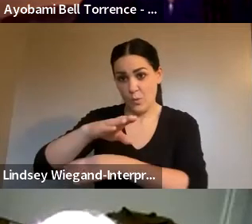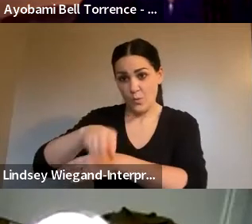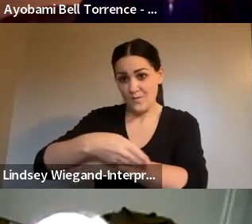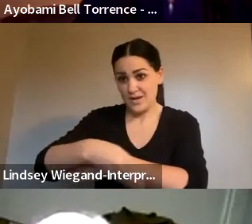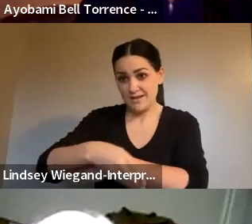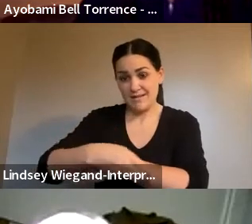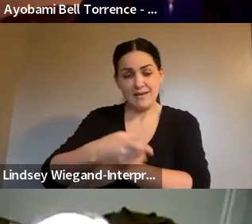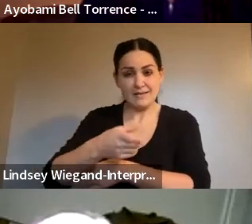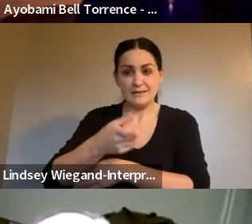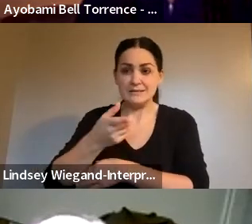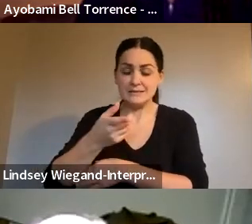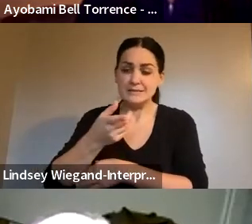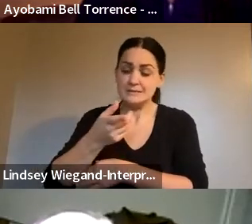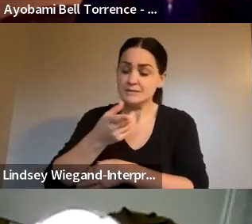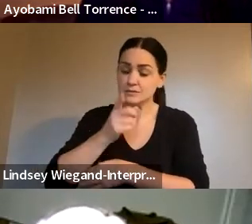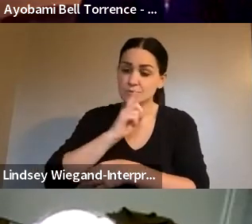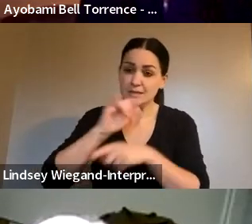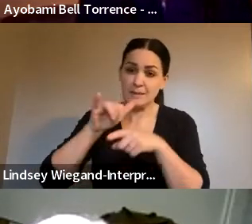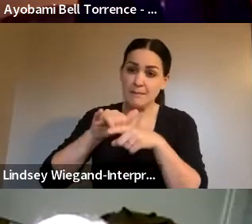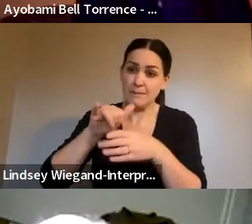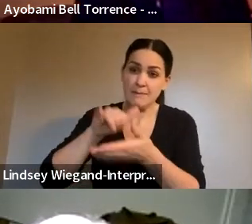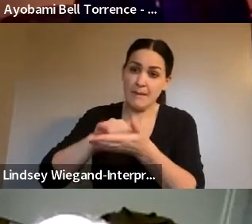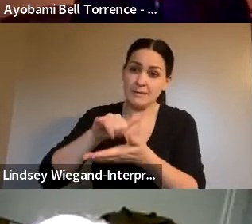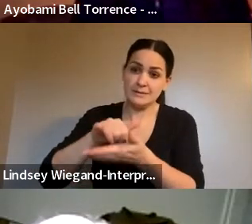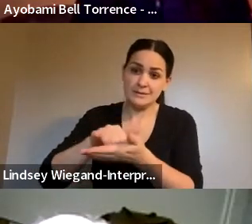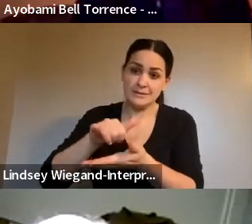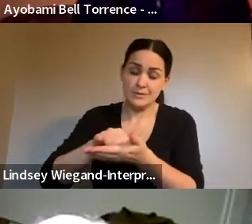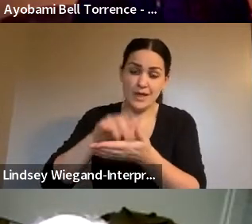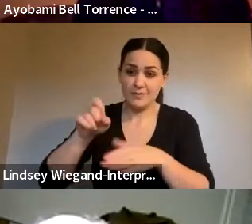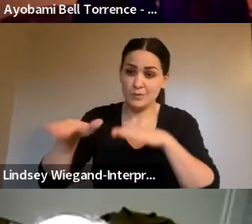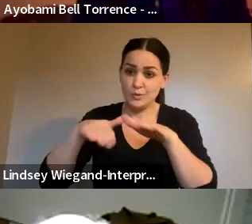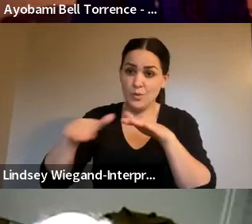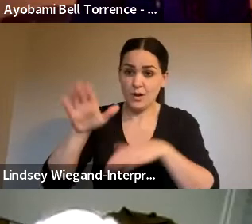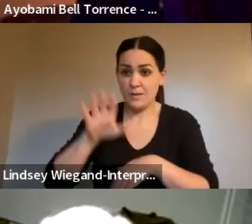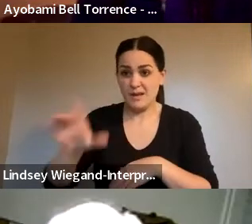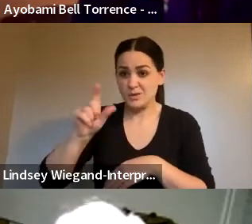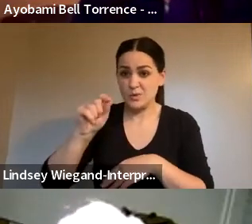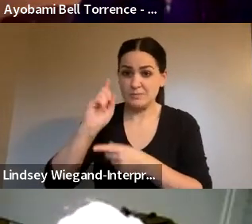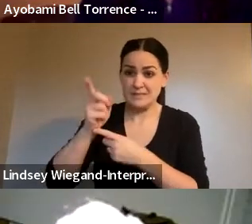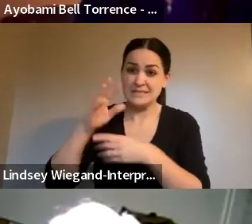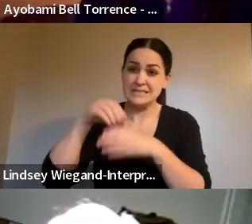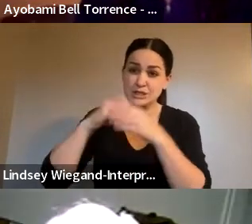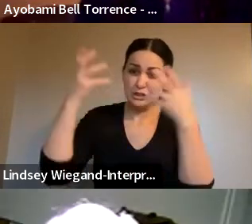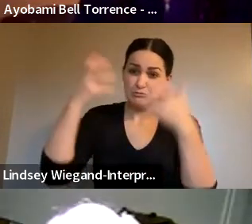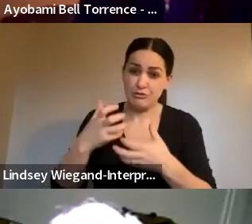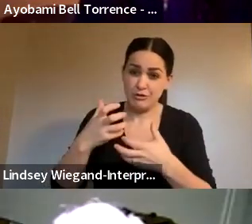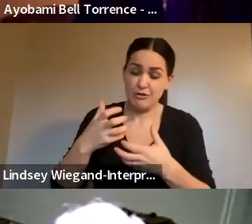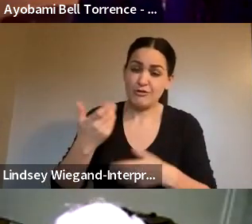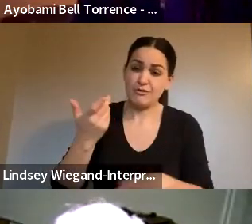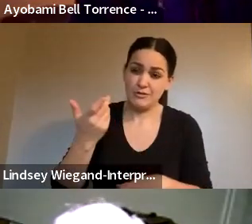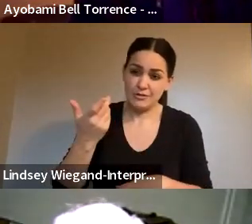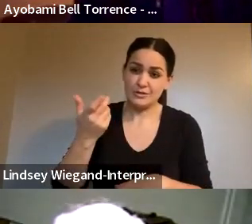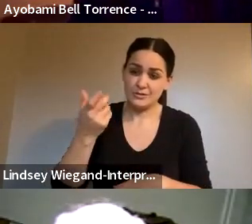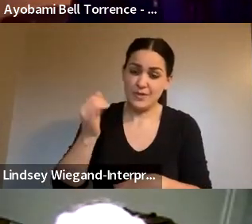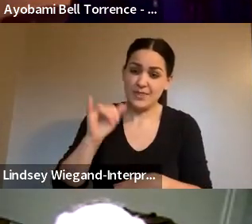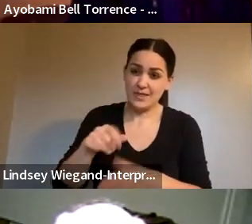impossible without walking about 20 minutes in the dark. So that's about what I'm doing right now